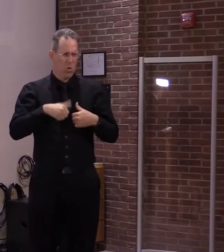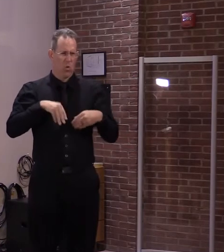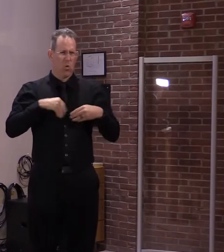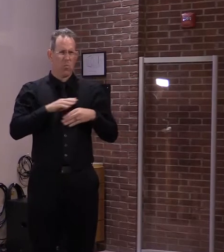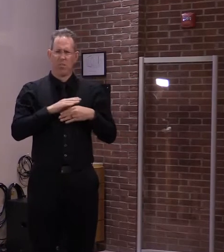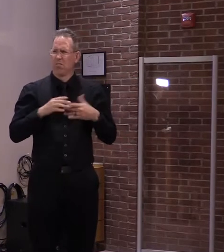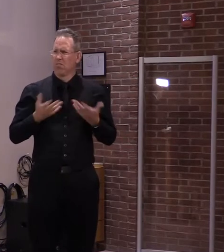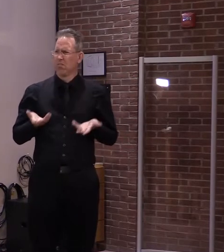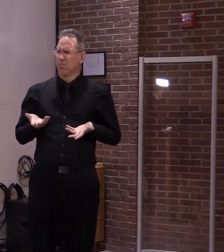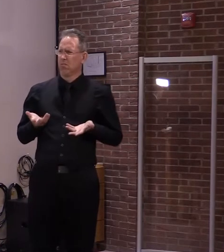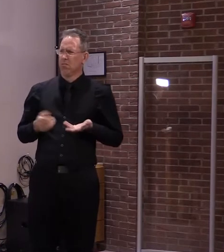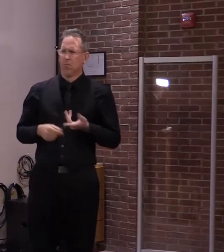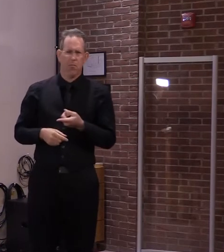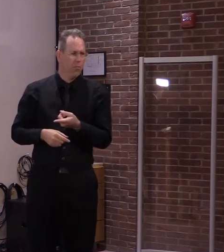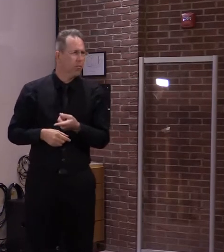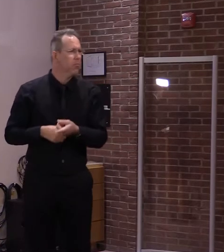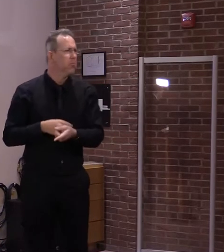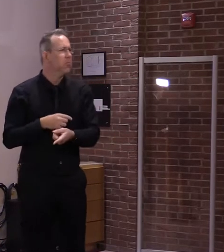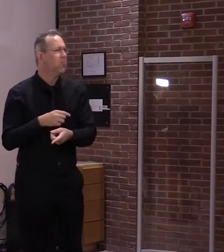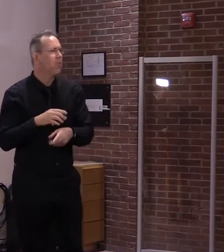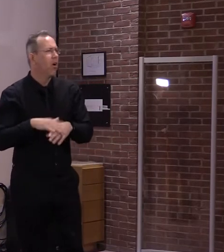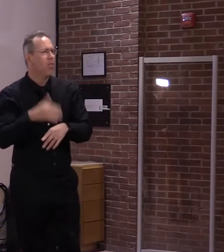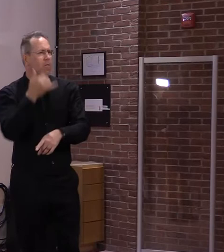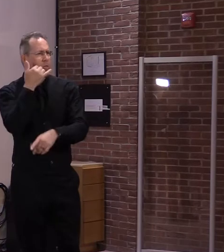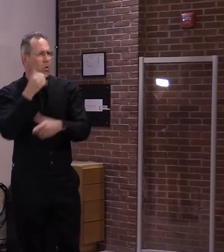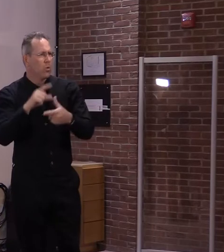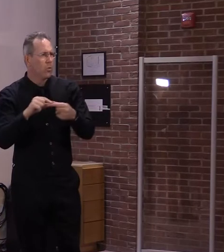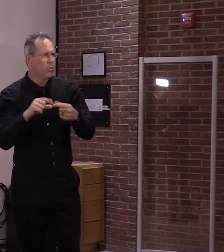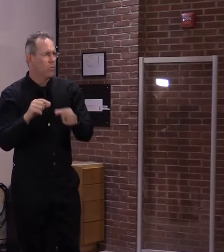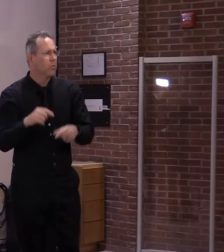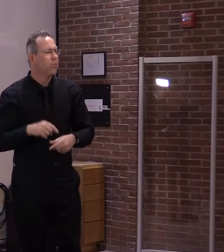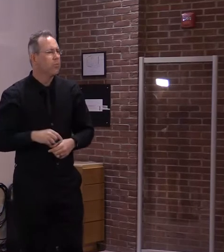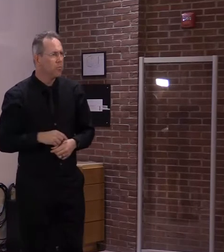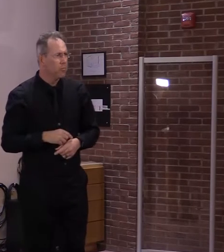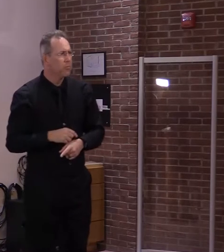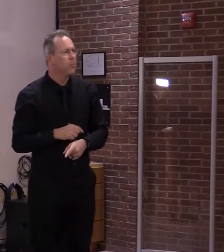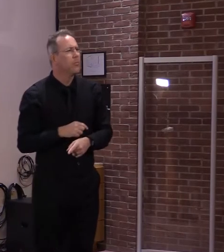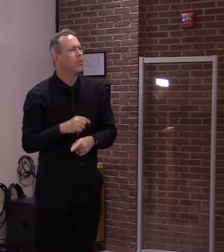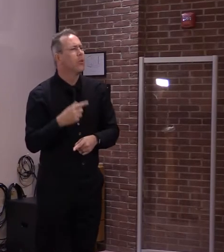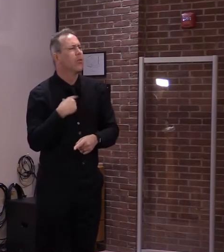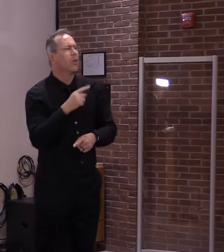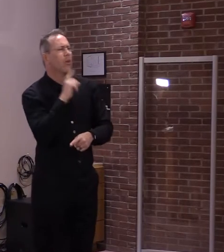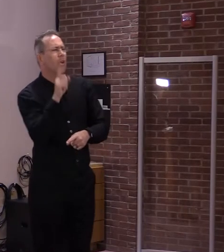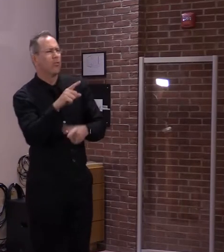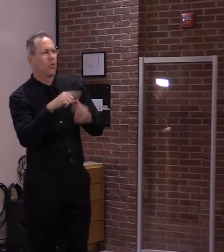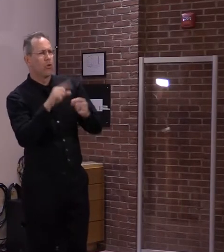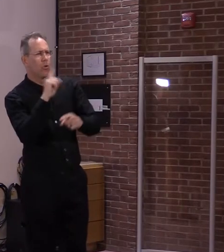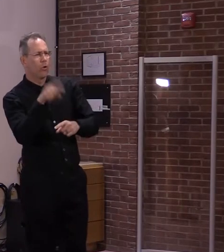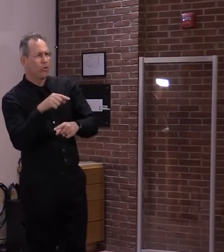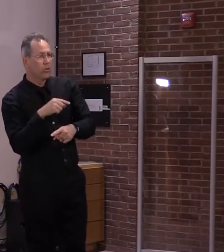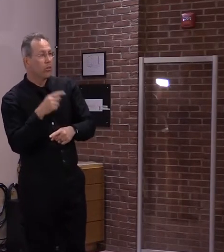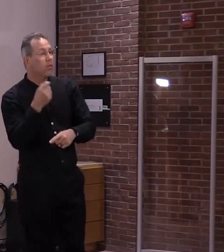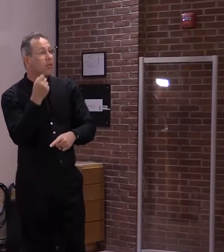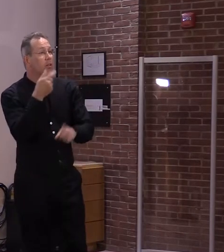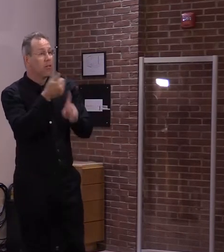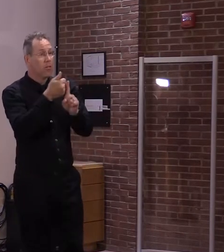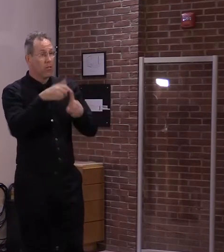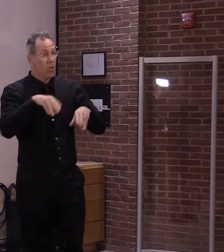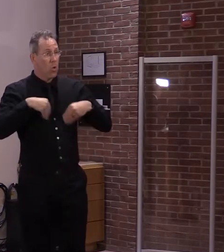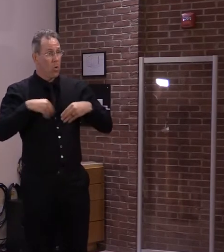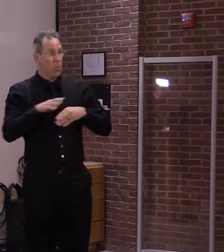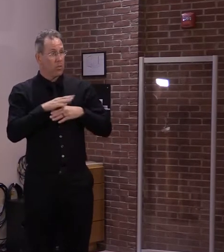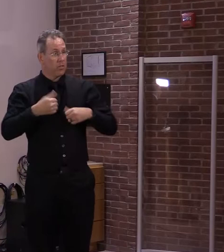Thanks, Ann. And I would just clarify, my comments specifically indicated that if someone is self-employed, an independent